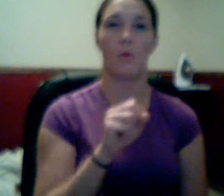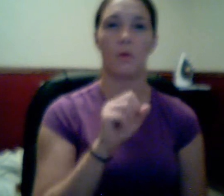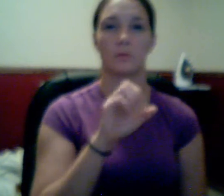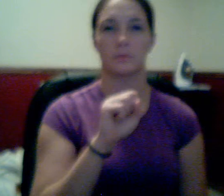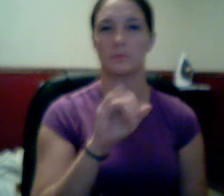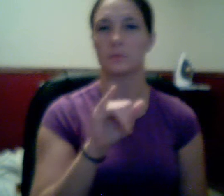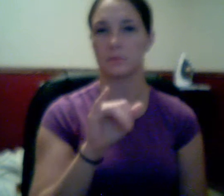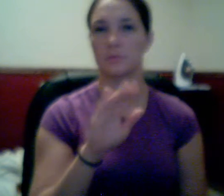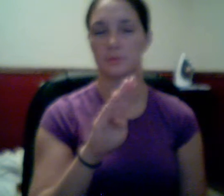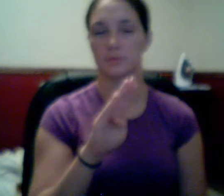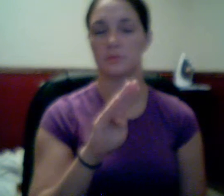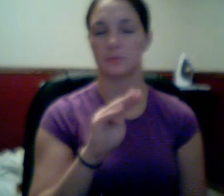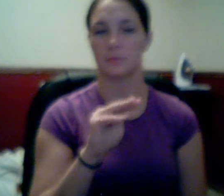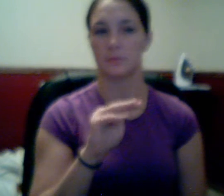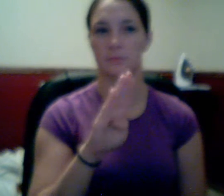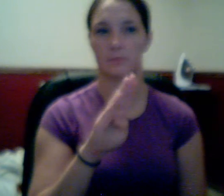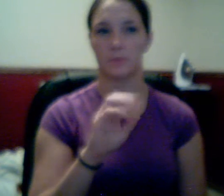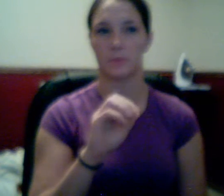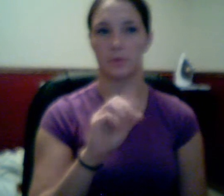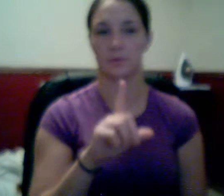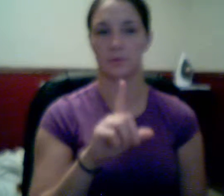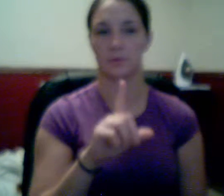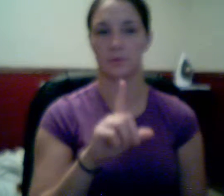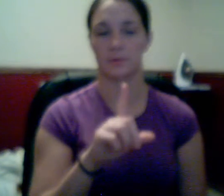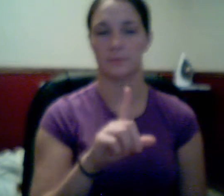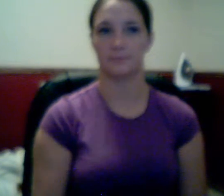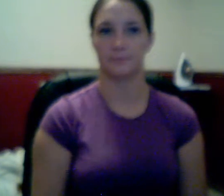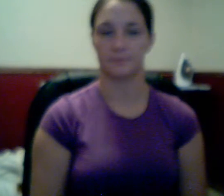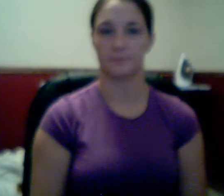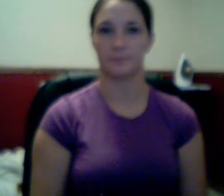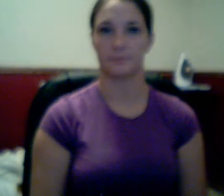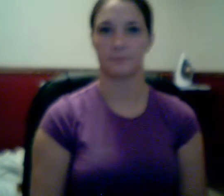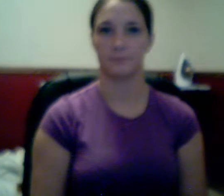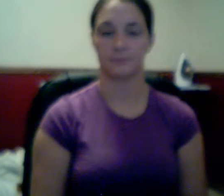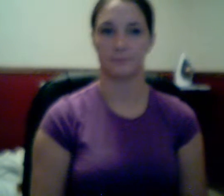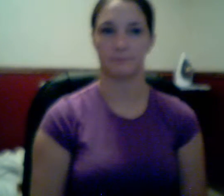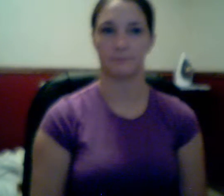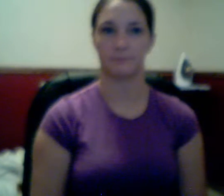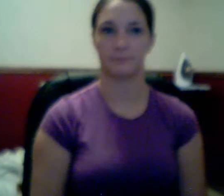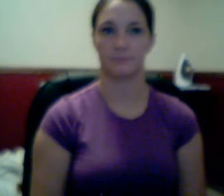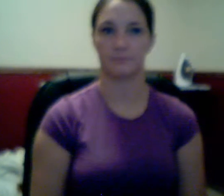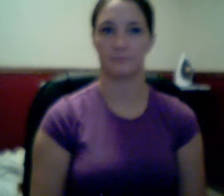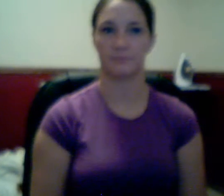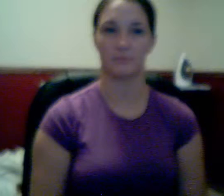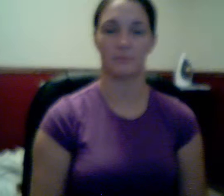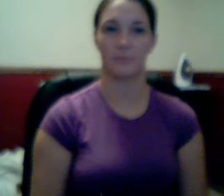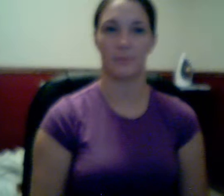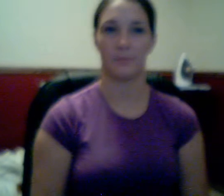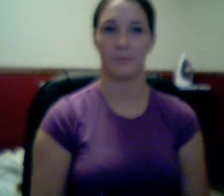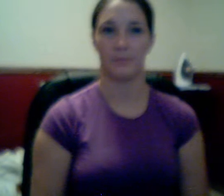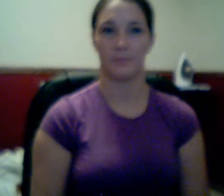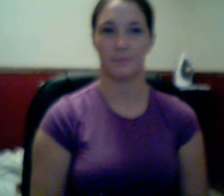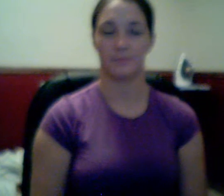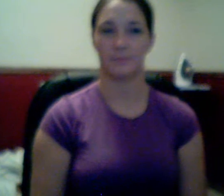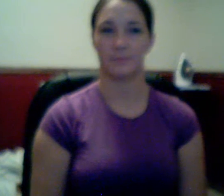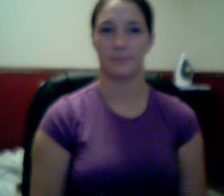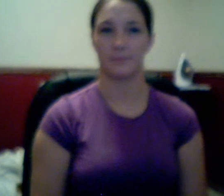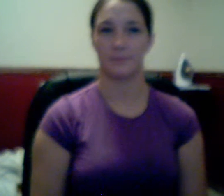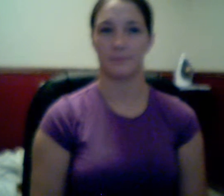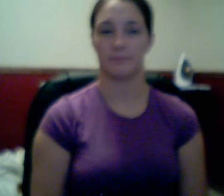And this is the most typical common symbol you'll see. Most of the others, eh, maybe, maybe not. All right? But this one almost for sure is